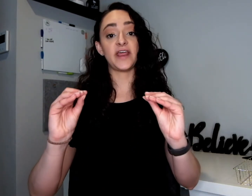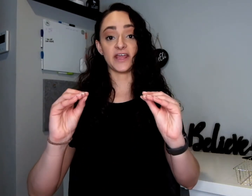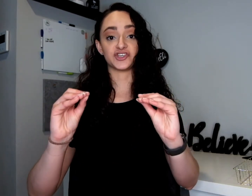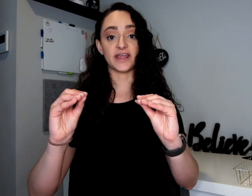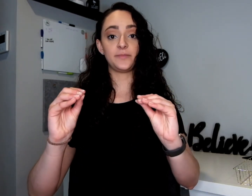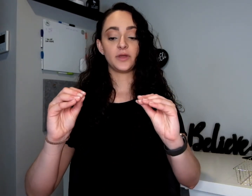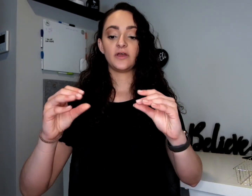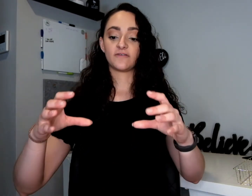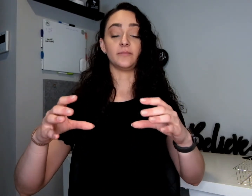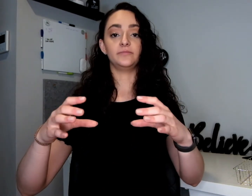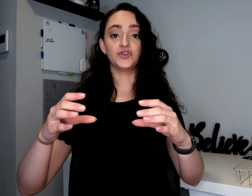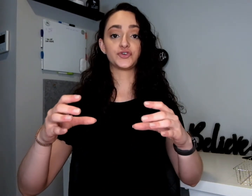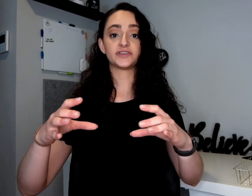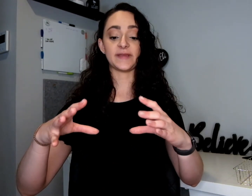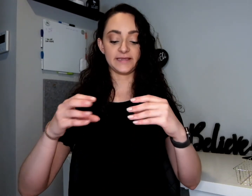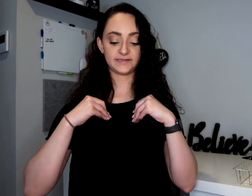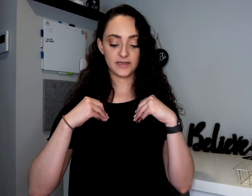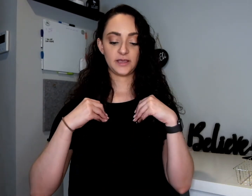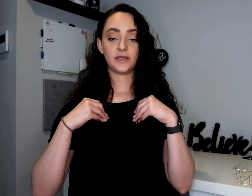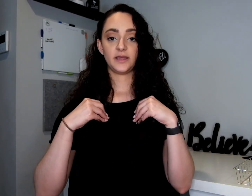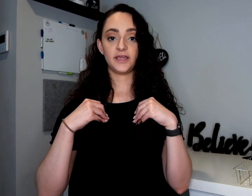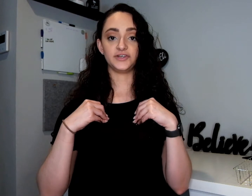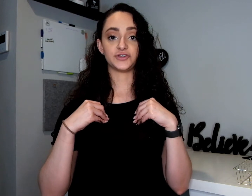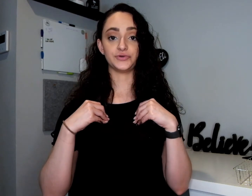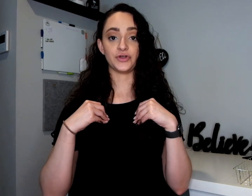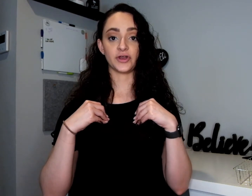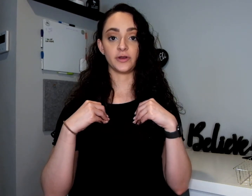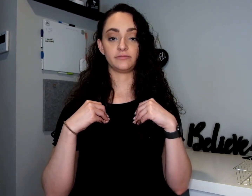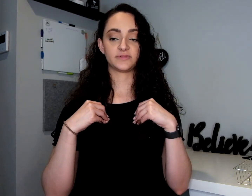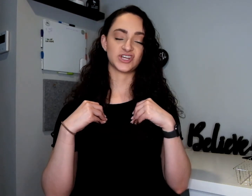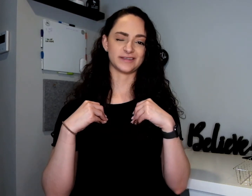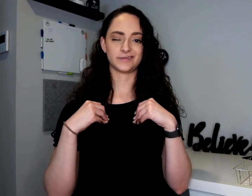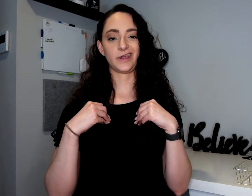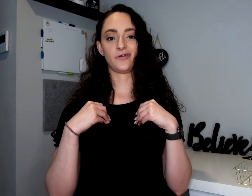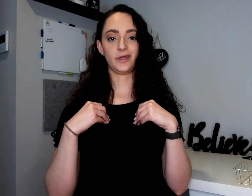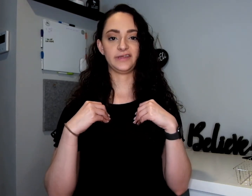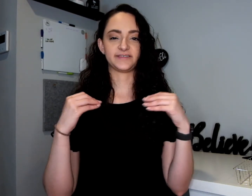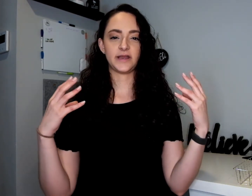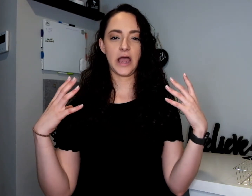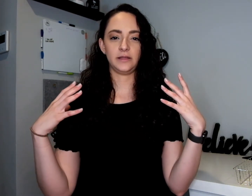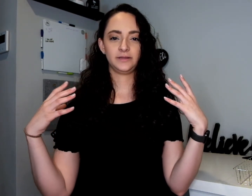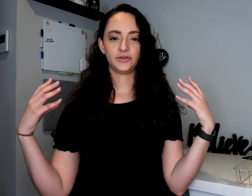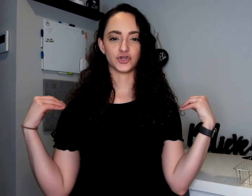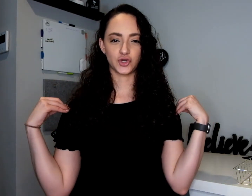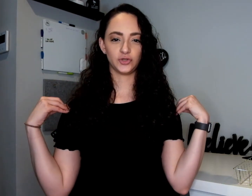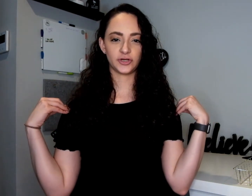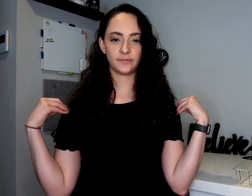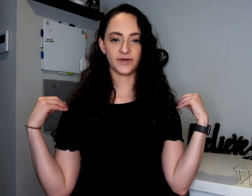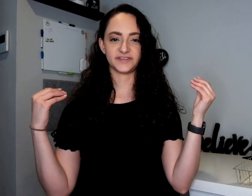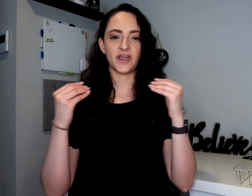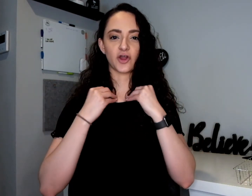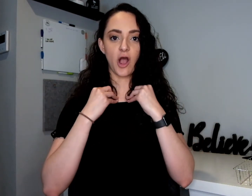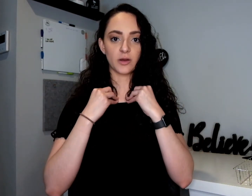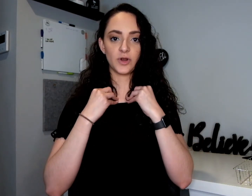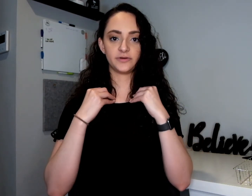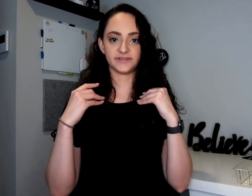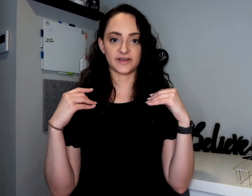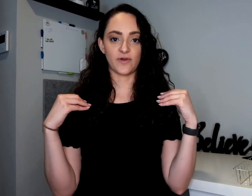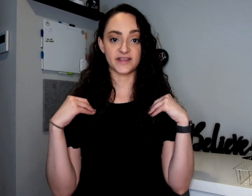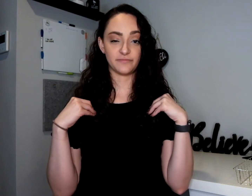handshape from neutral space into your chest area. It's not your shoulder, but it's not your collarbone. It's like right in the